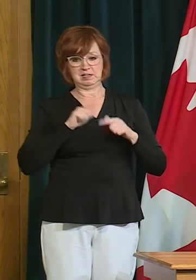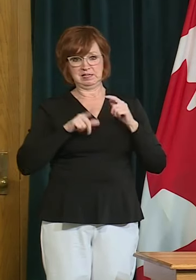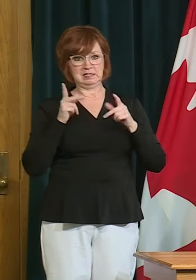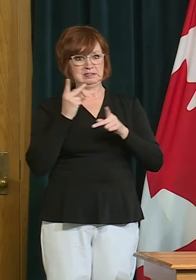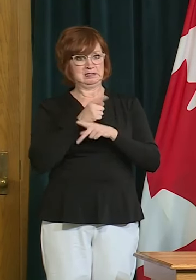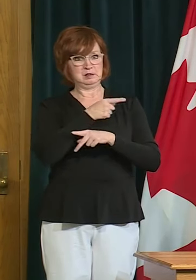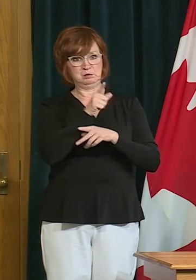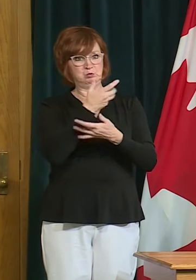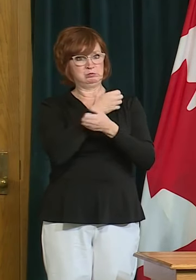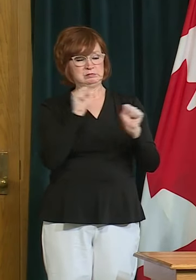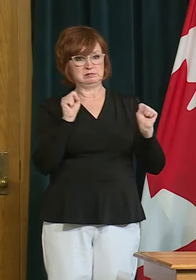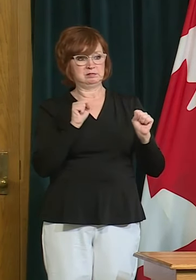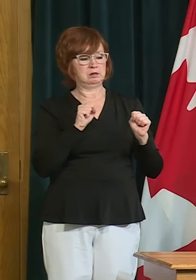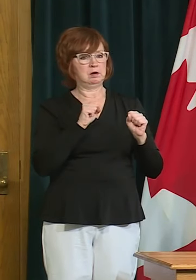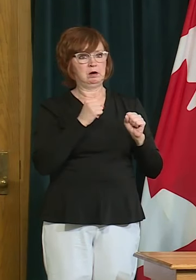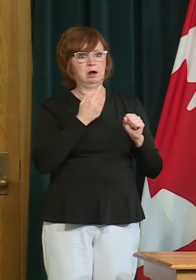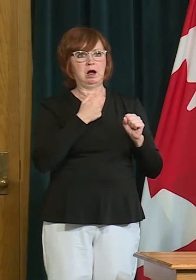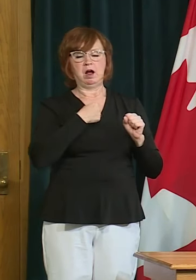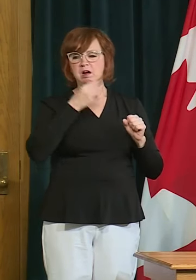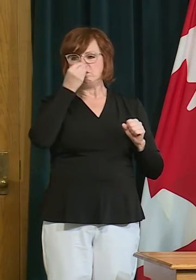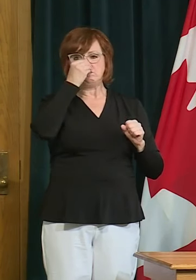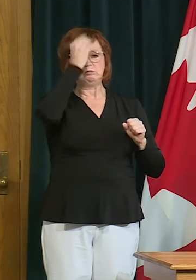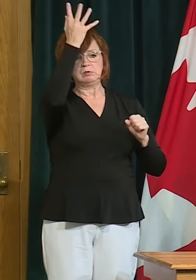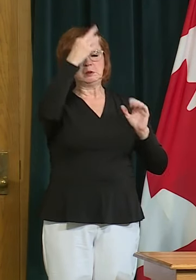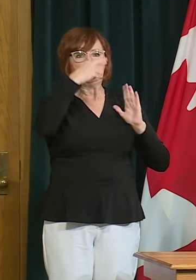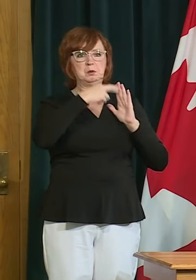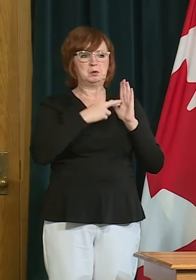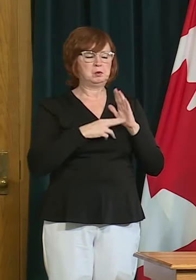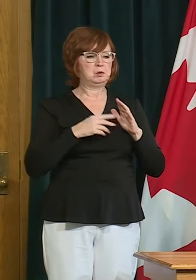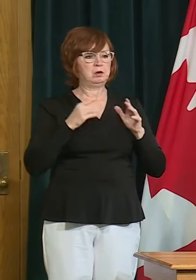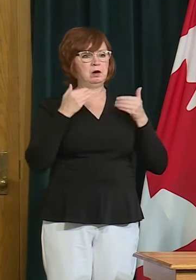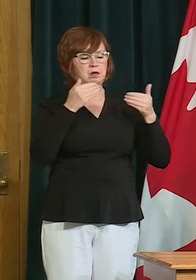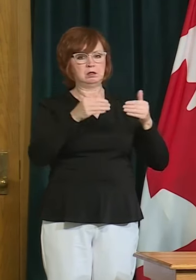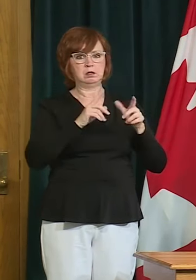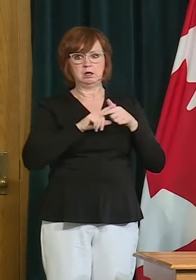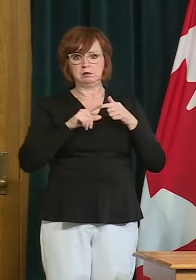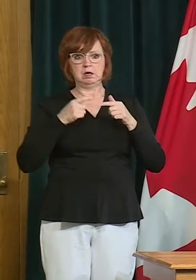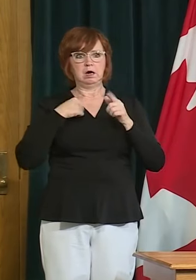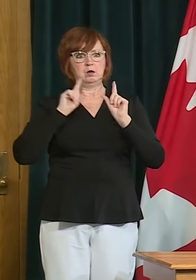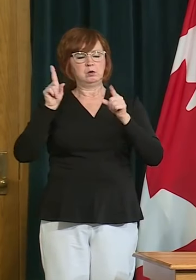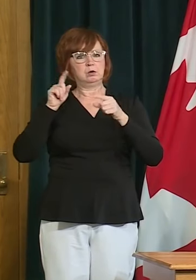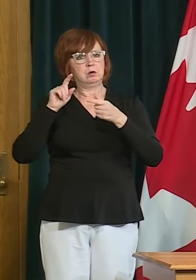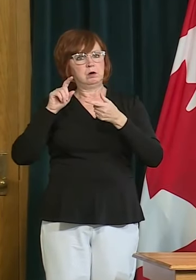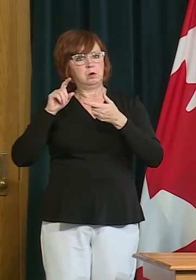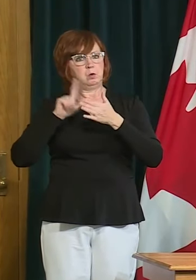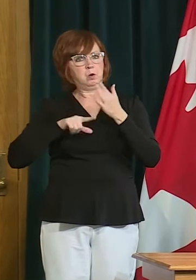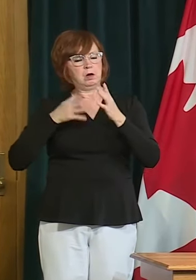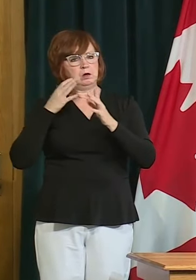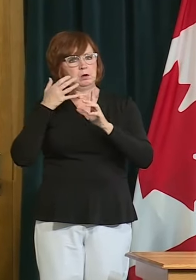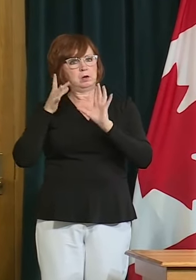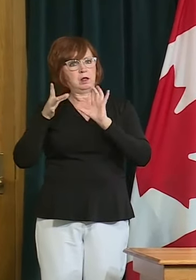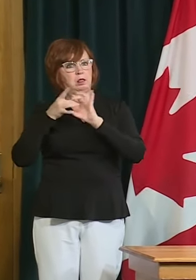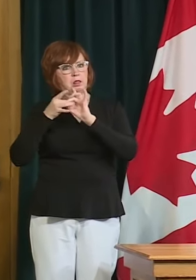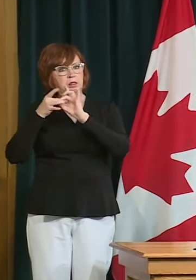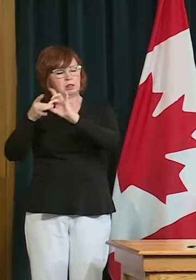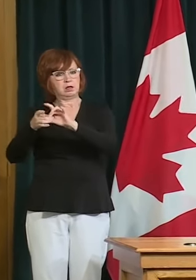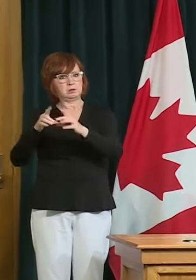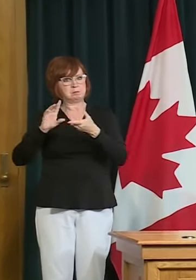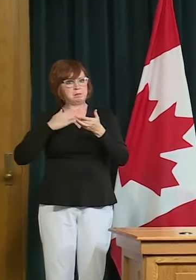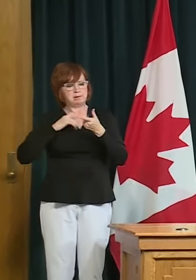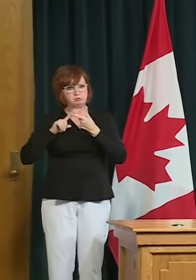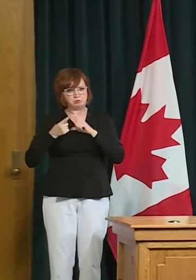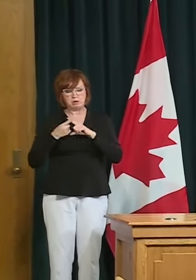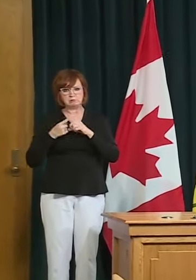family that you will see in the days uh the days after doctor anything to add yeah i would just add that